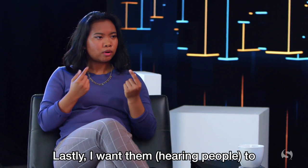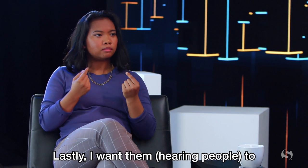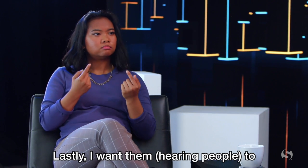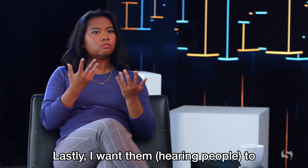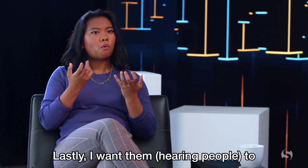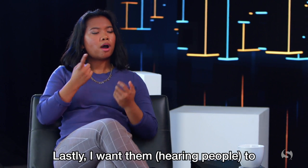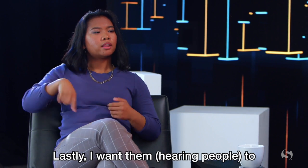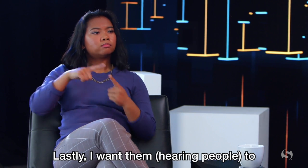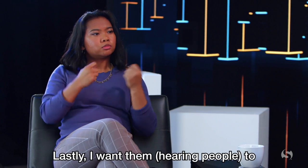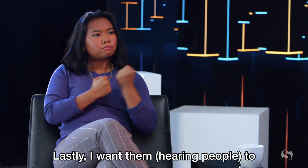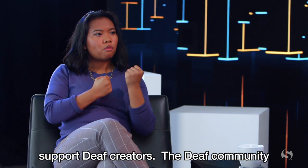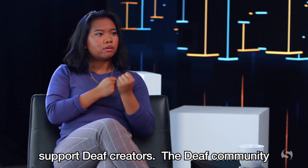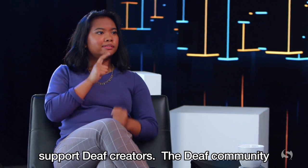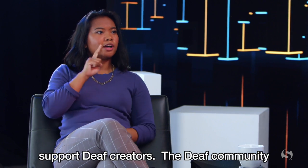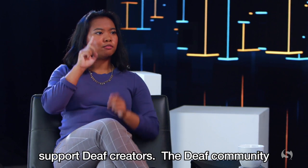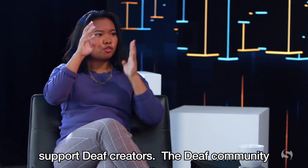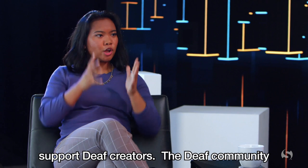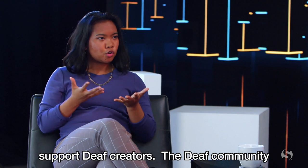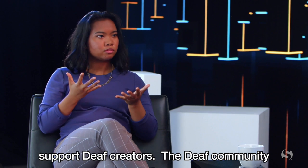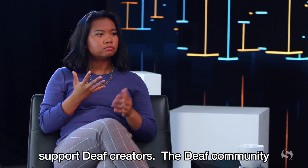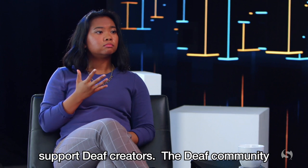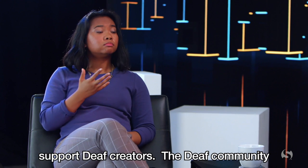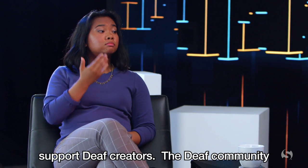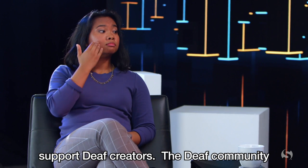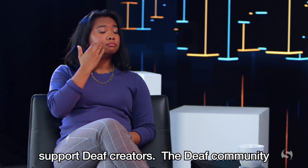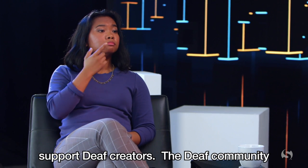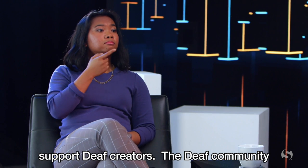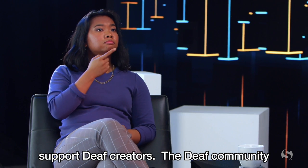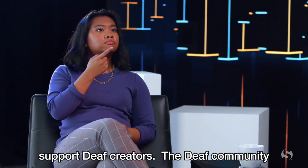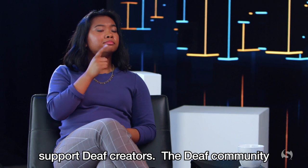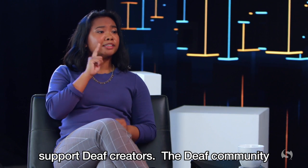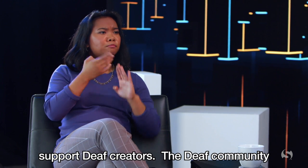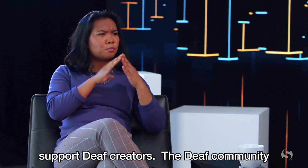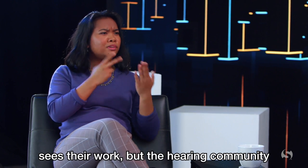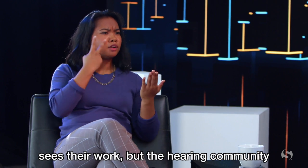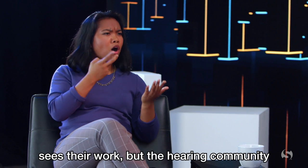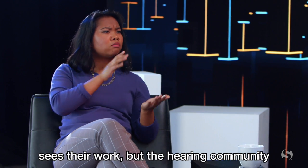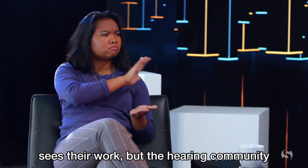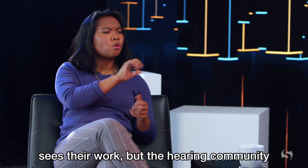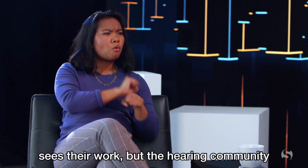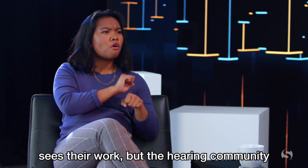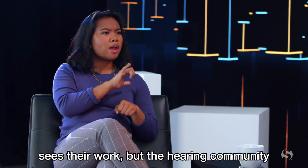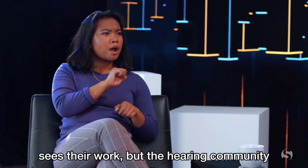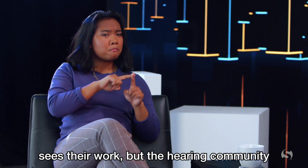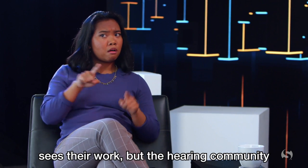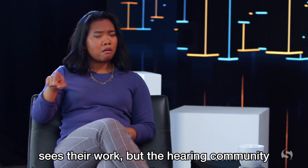Lastly, I want them hearing people to support Deaf creators. The Deaf community sees their work, but the hearing